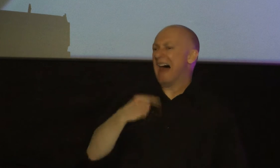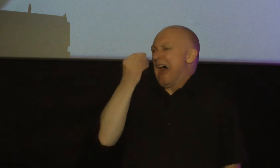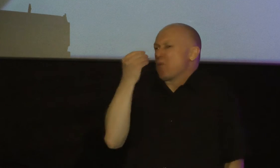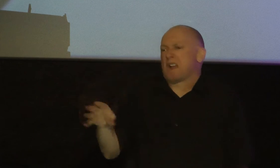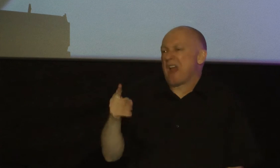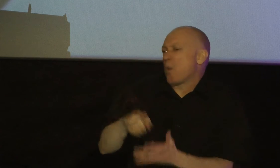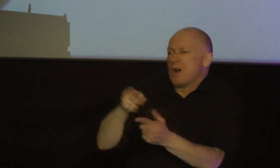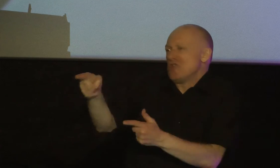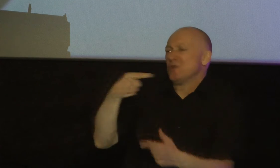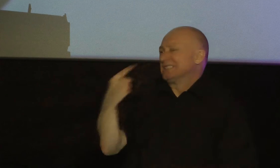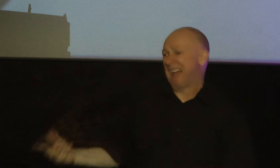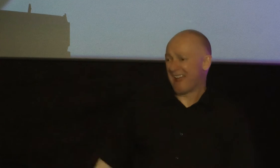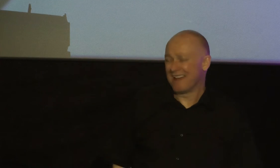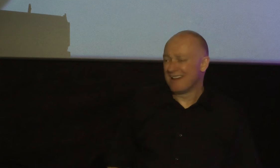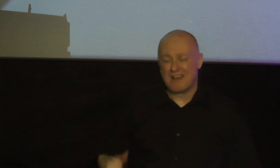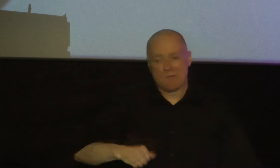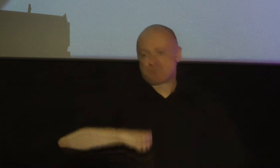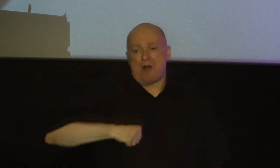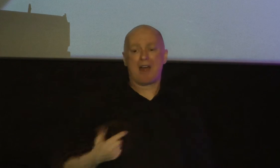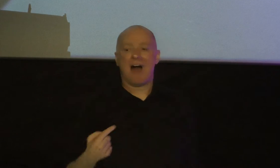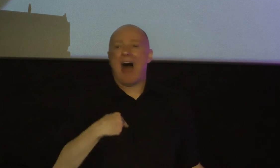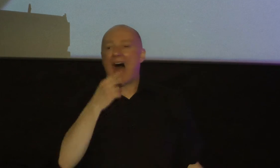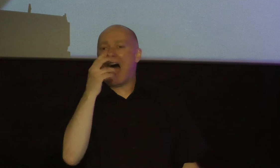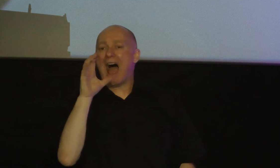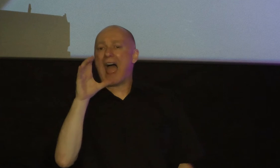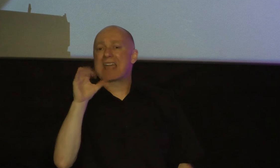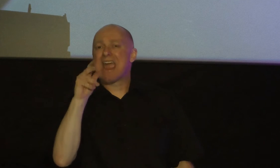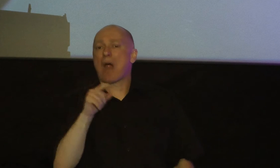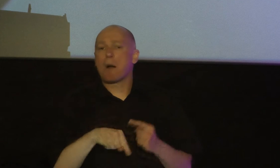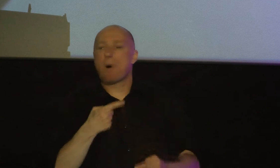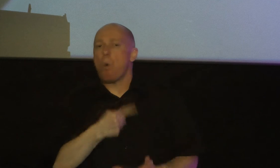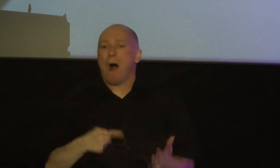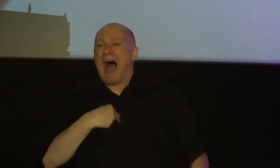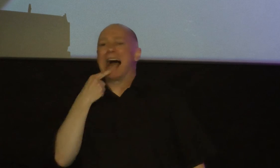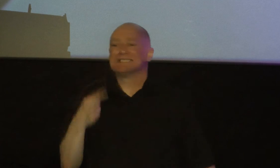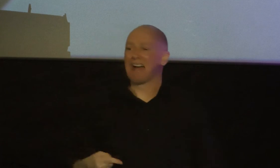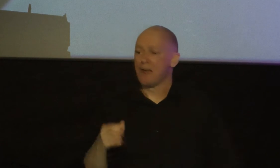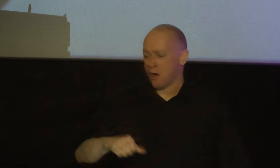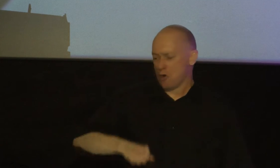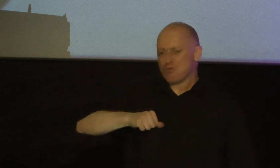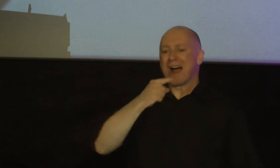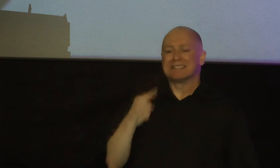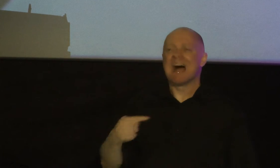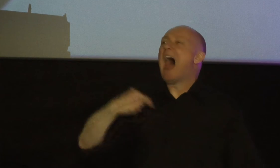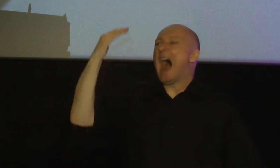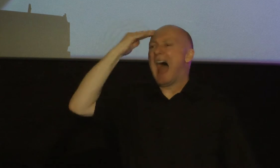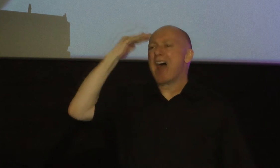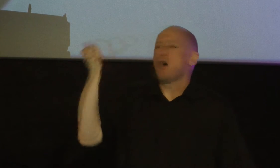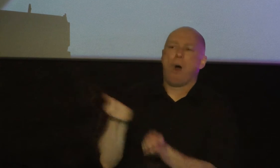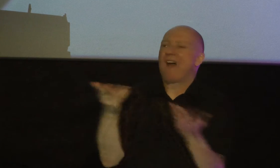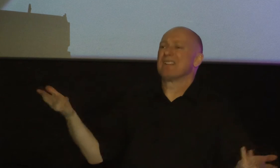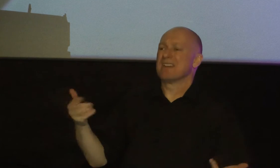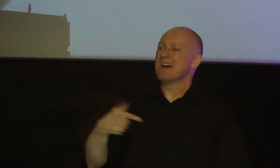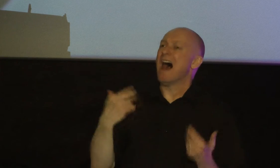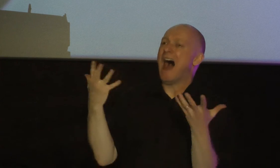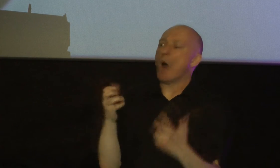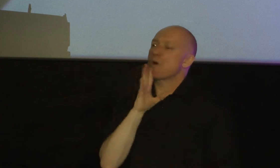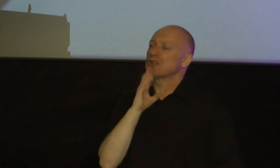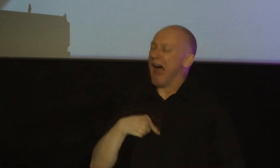what you have to say pride says i only care about what i have to say pride says i know everything i want to talk i want to